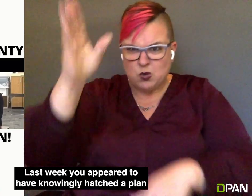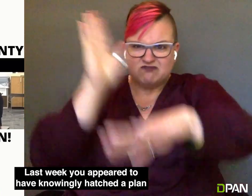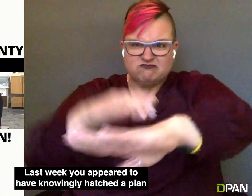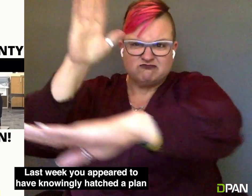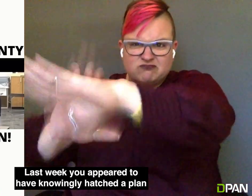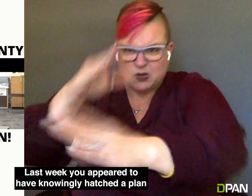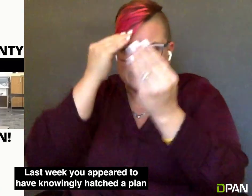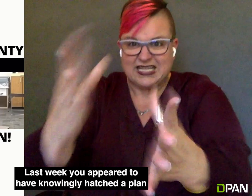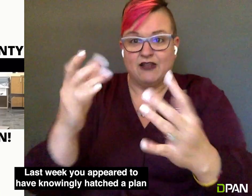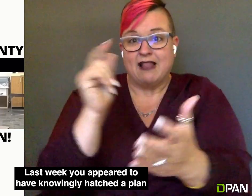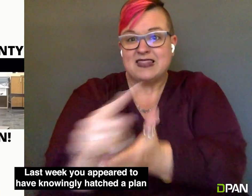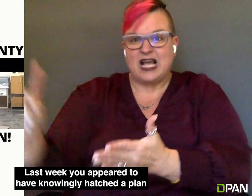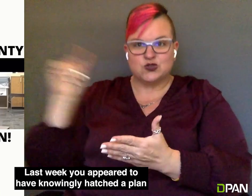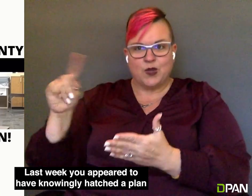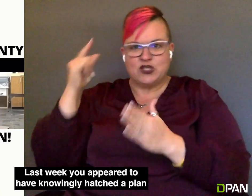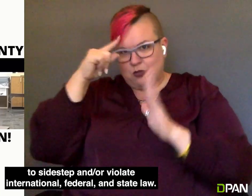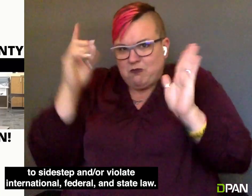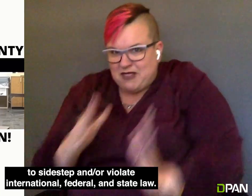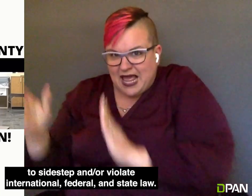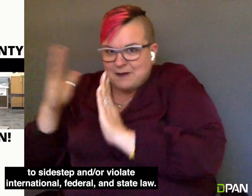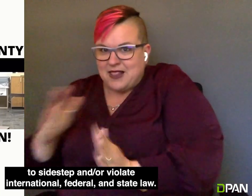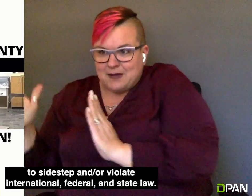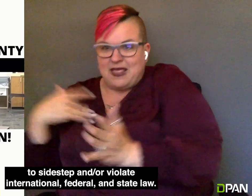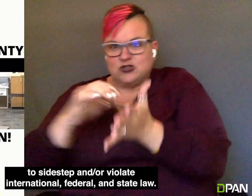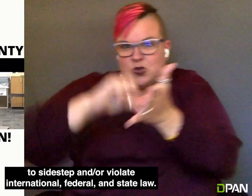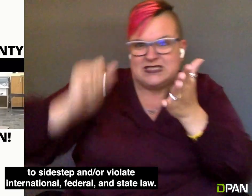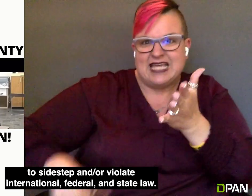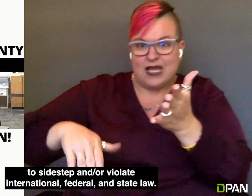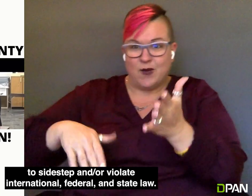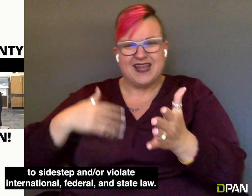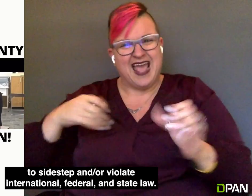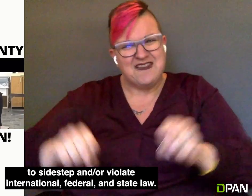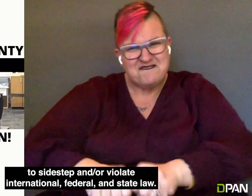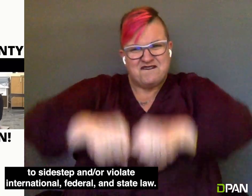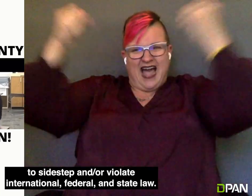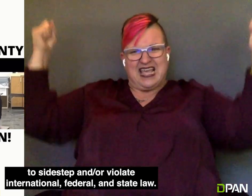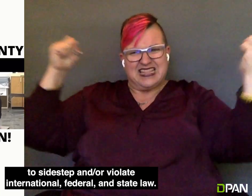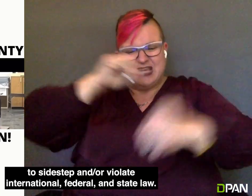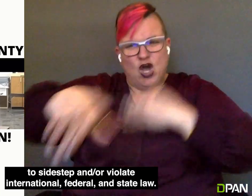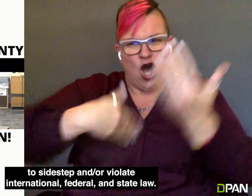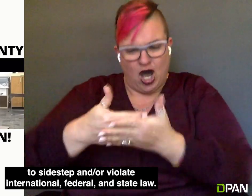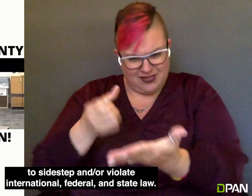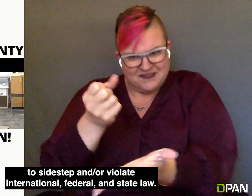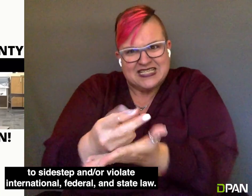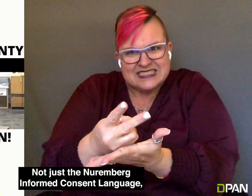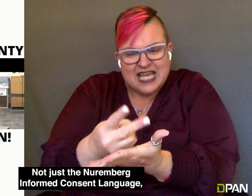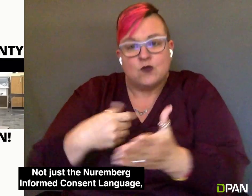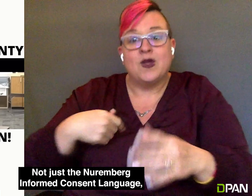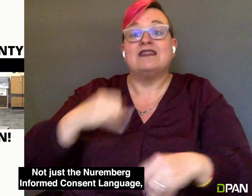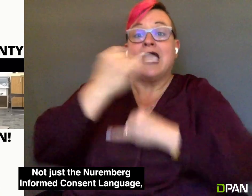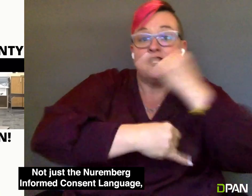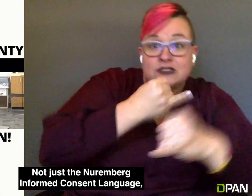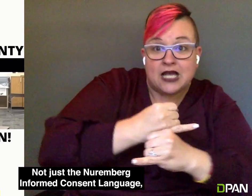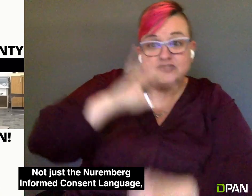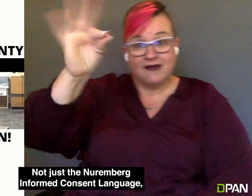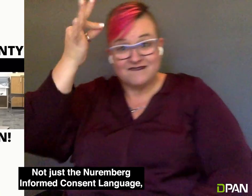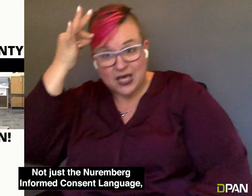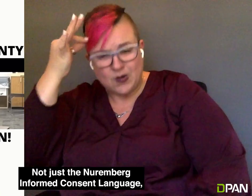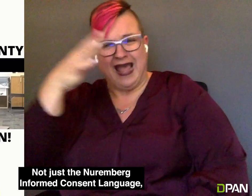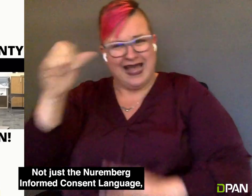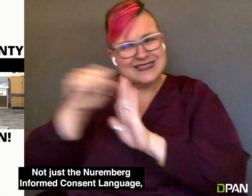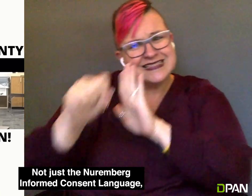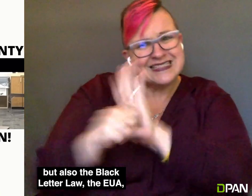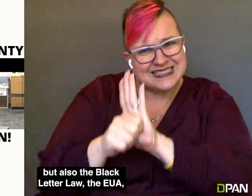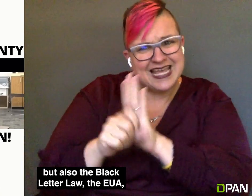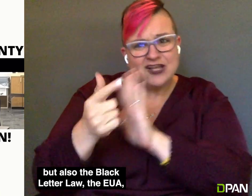week, you appear to have knowingly hatched a plan to sidestep and or violate international, federal, and state law, not just the Nuremberg